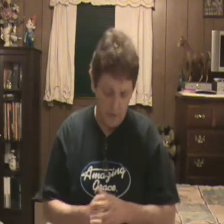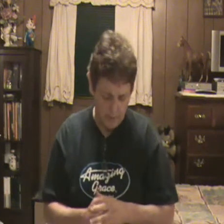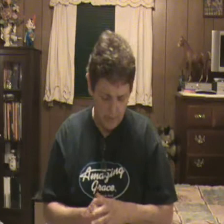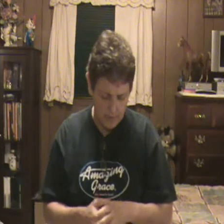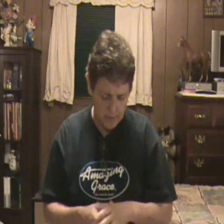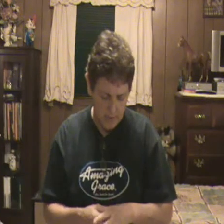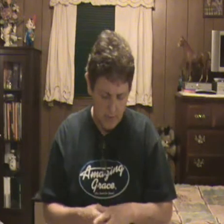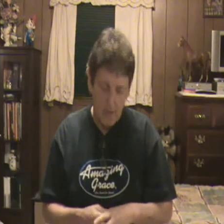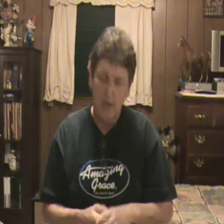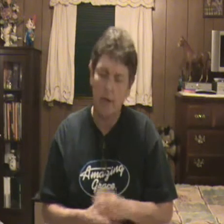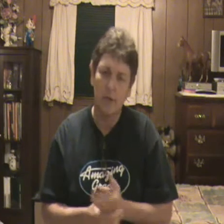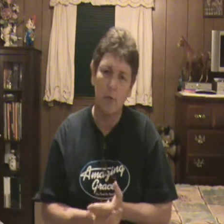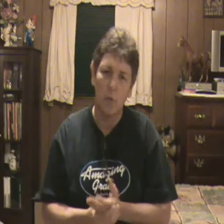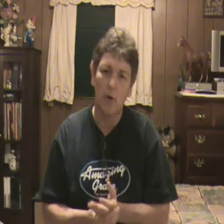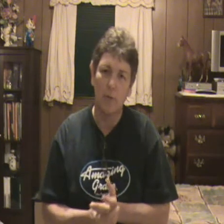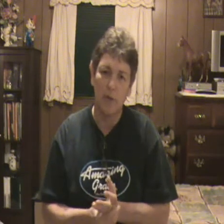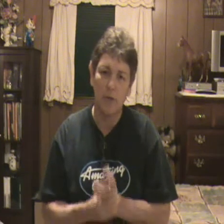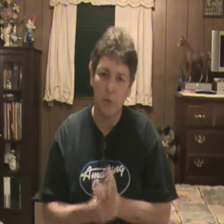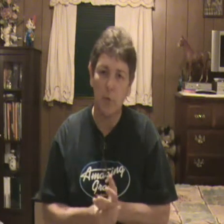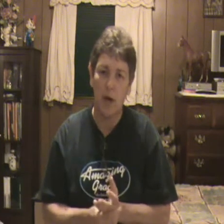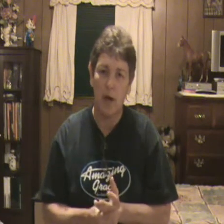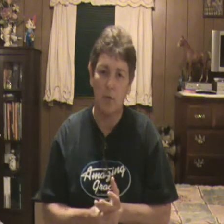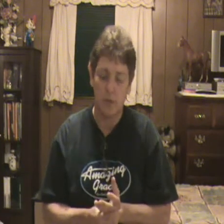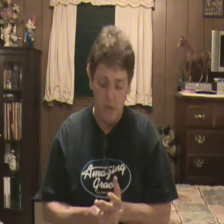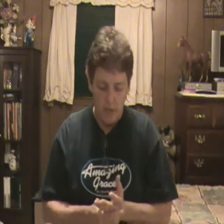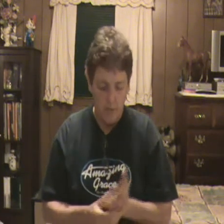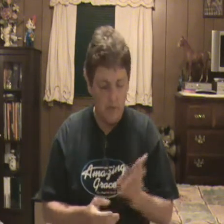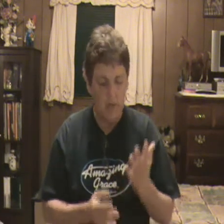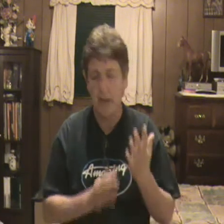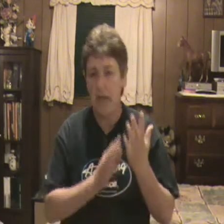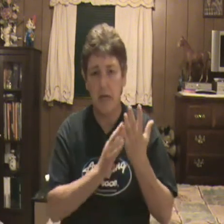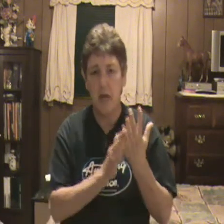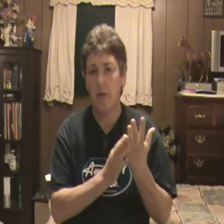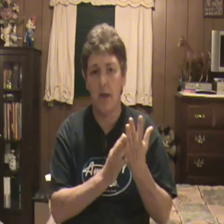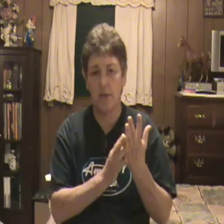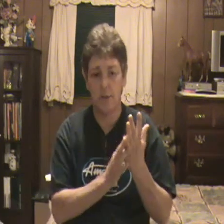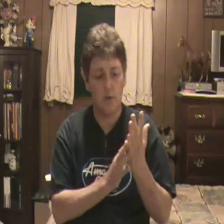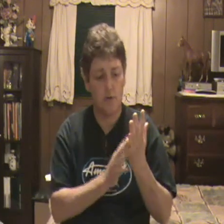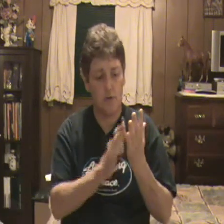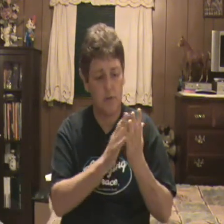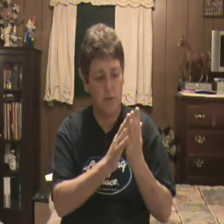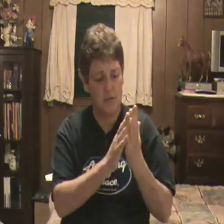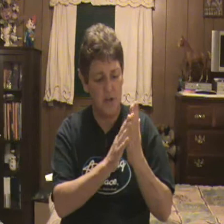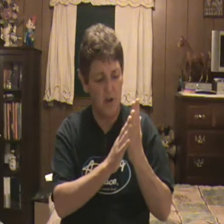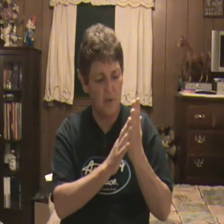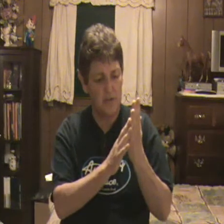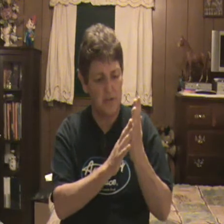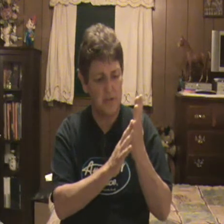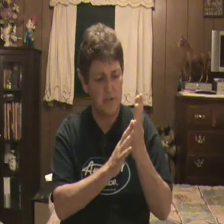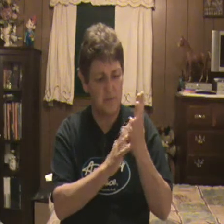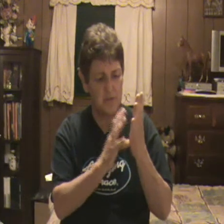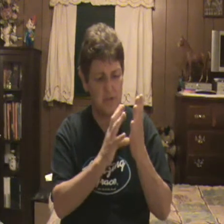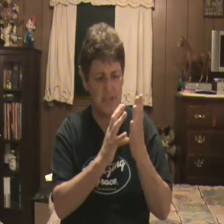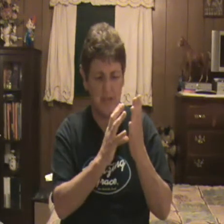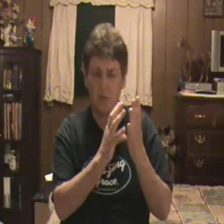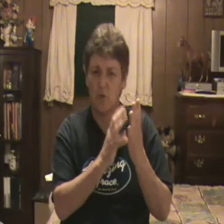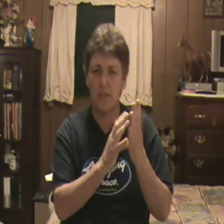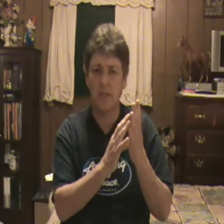tract infection and I took one and within two hours, it felt like I had never had surgery. There was just all this, just increased